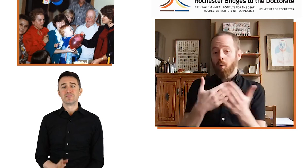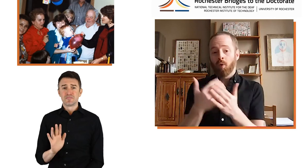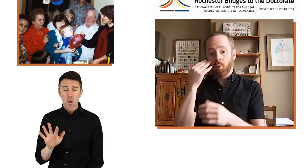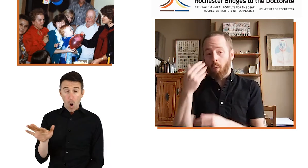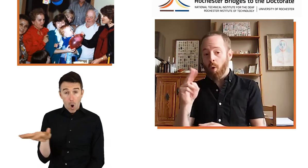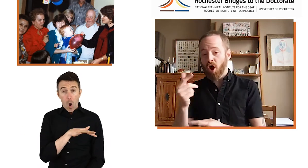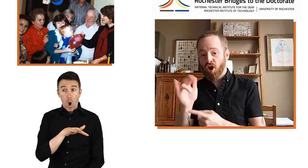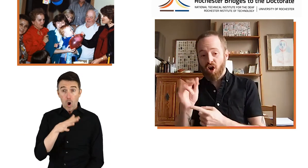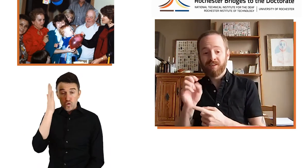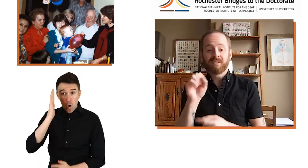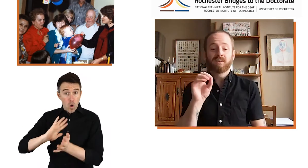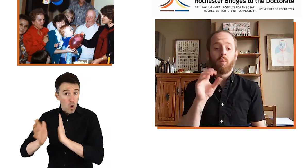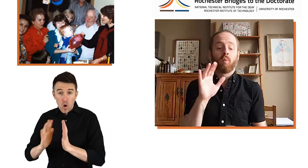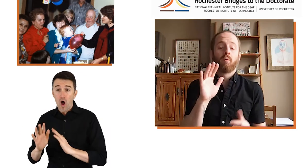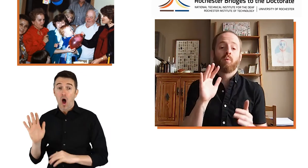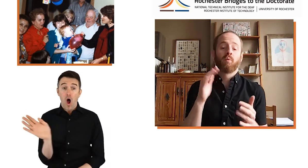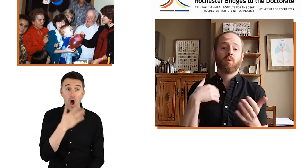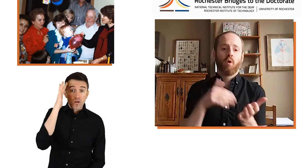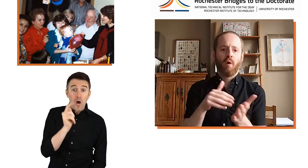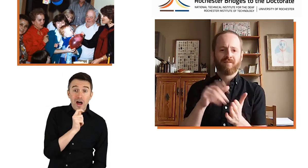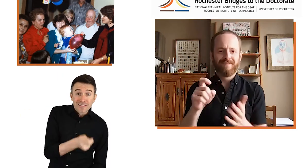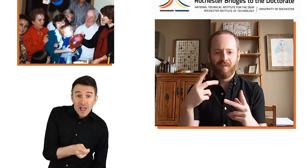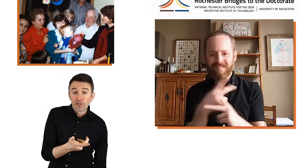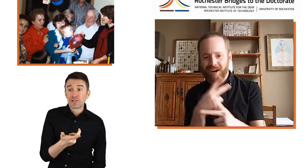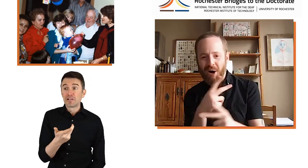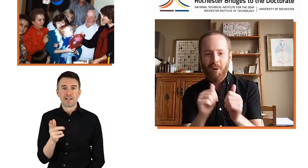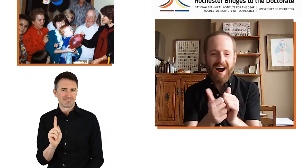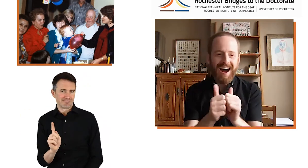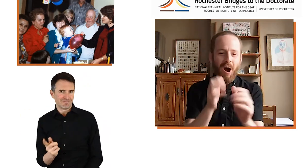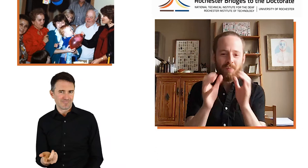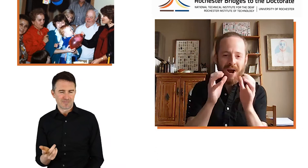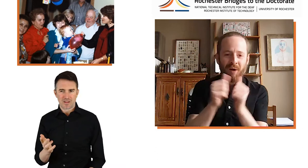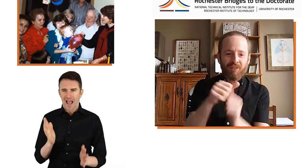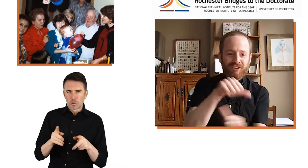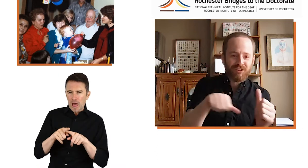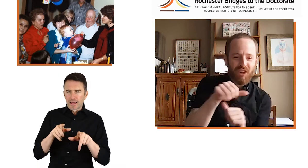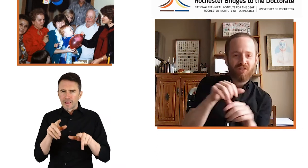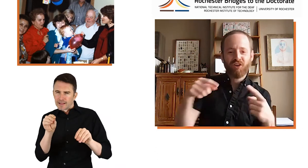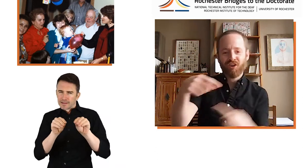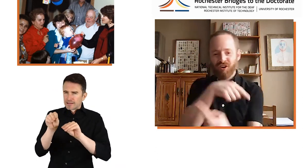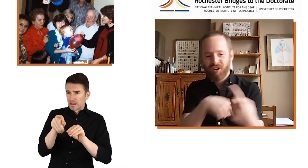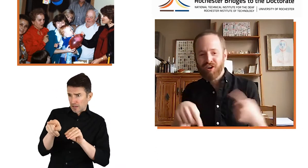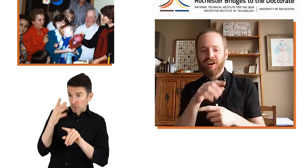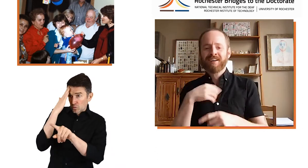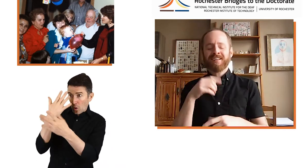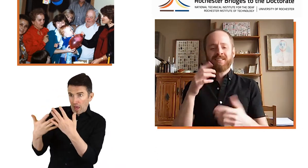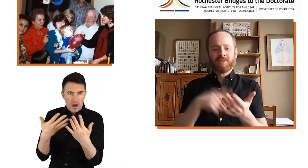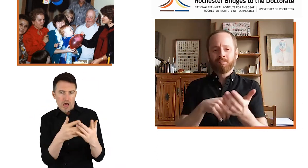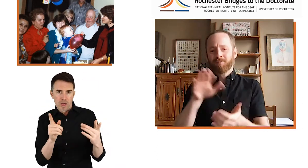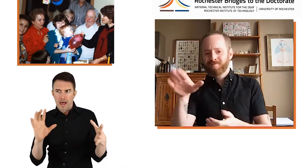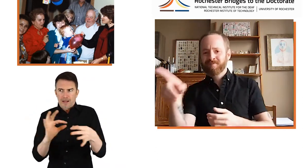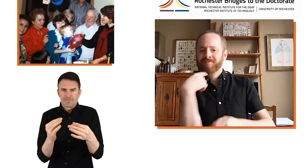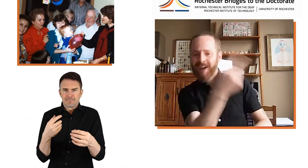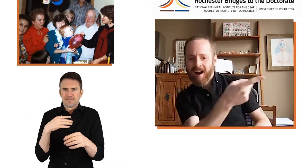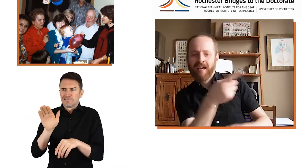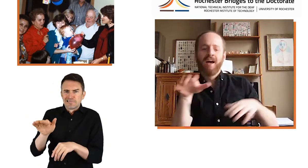But then I learned that not all people knew sign language and not all people know spoken Hungarian. And you have to